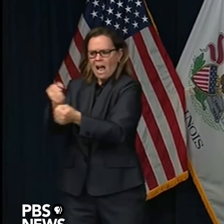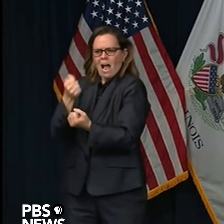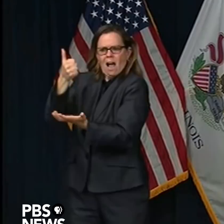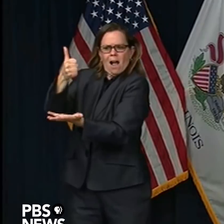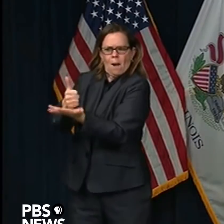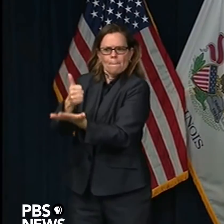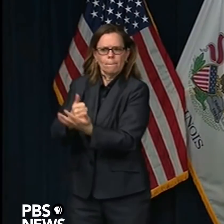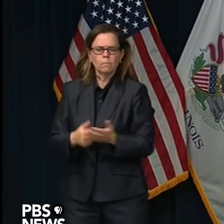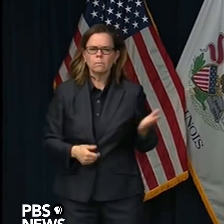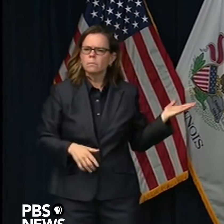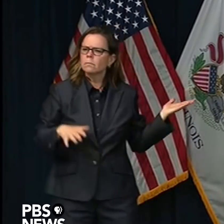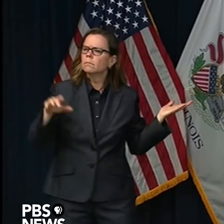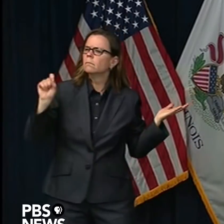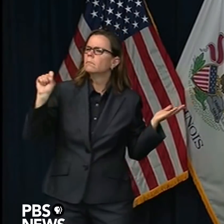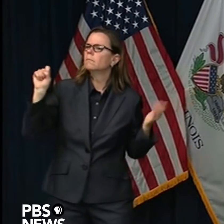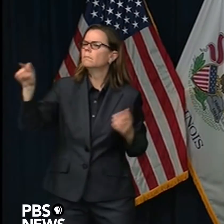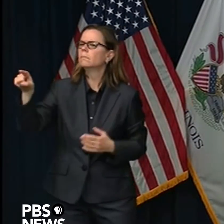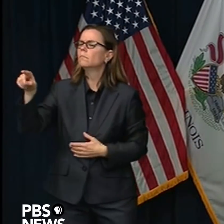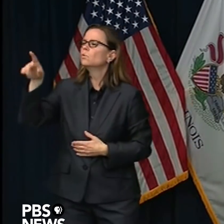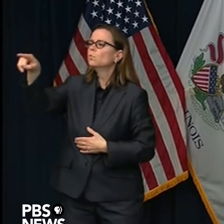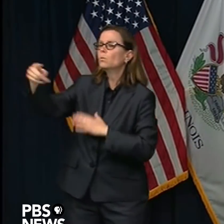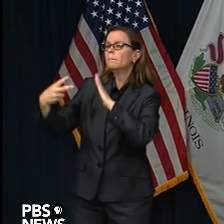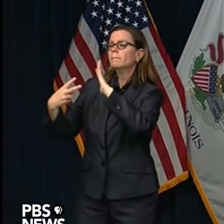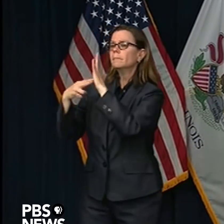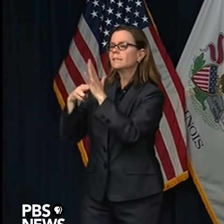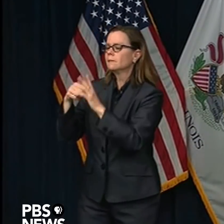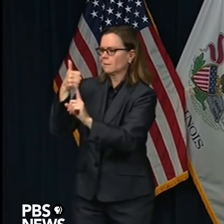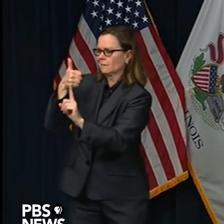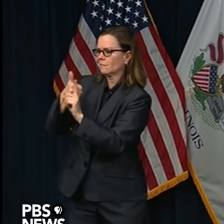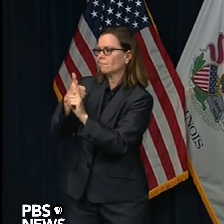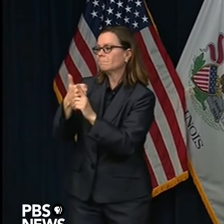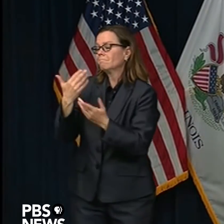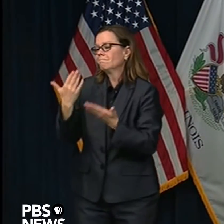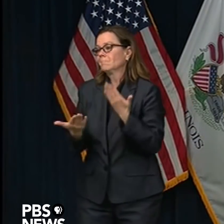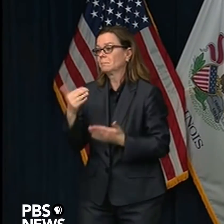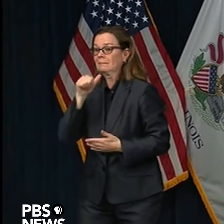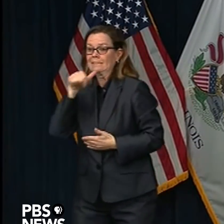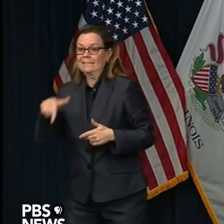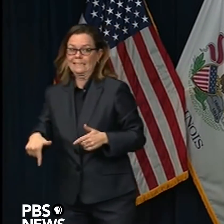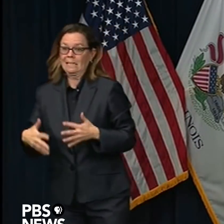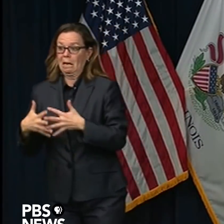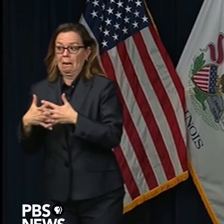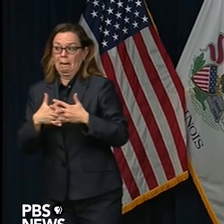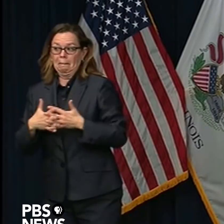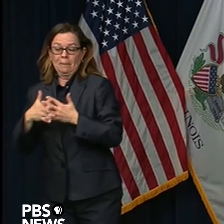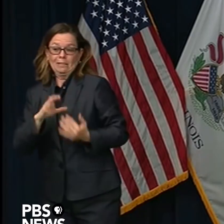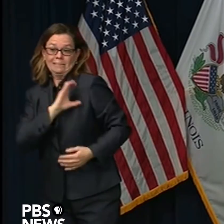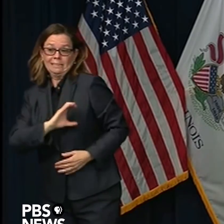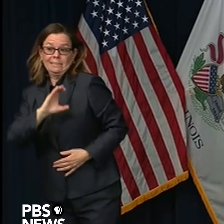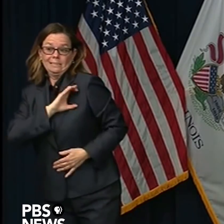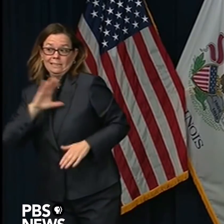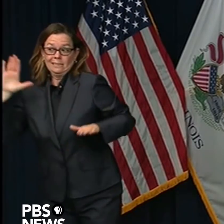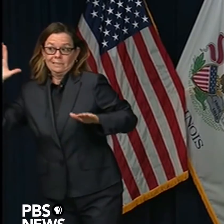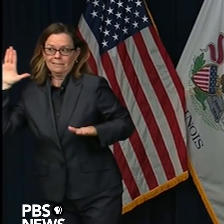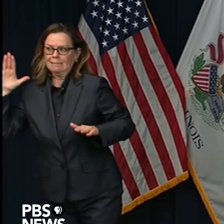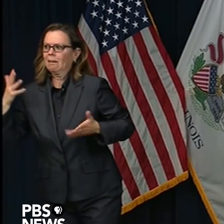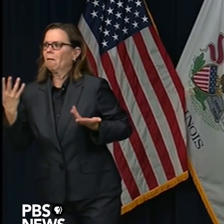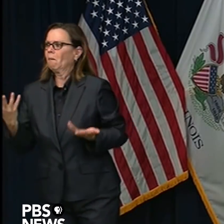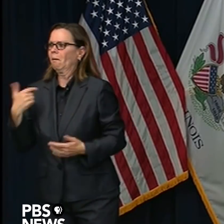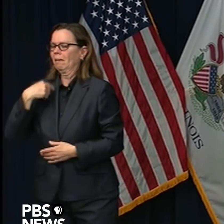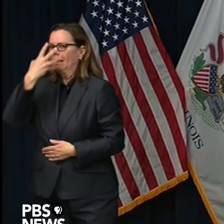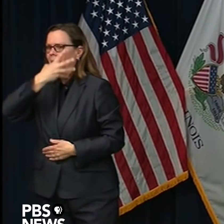undocumented immigrants in the state of Illinois. A number of ways we're providing support.